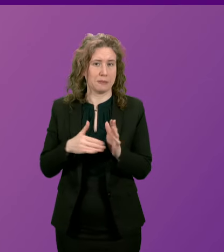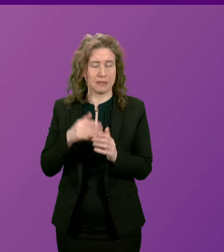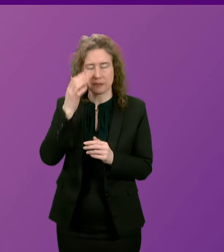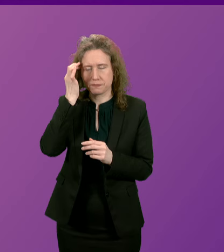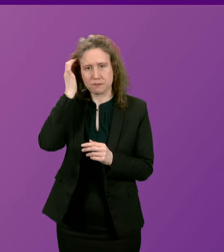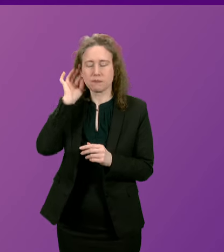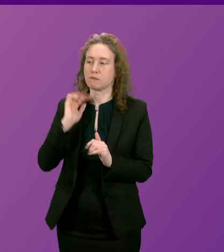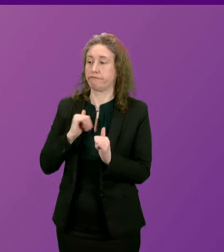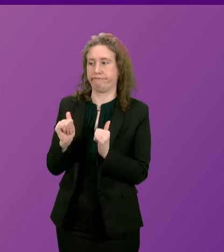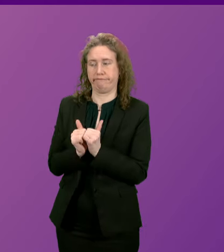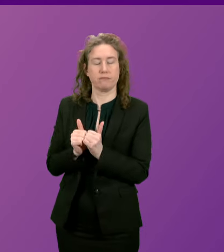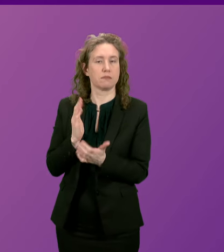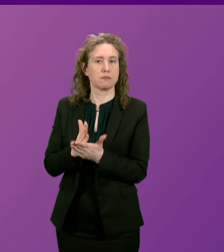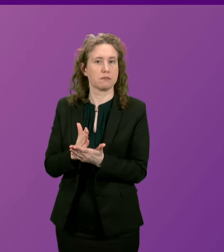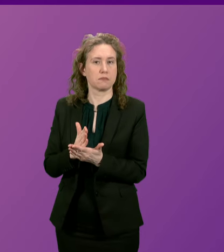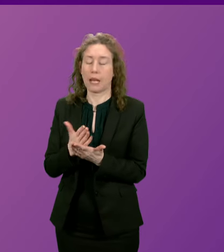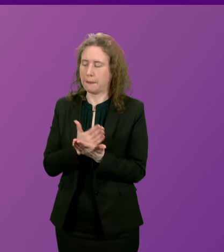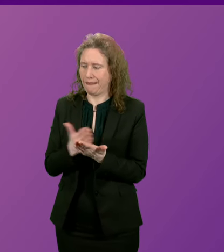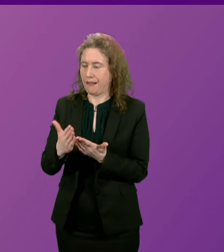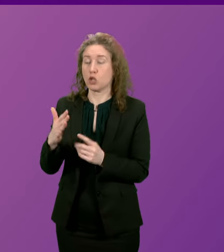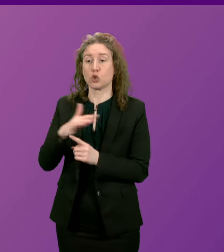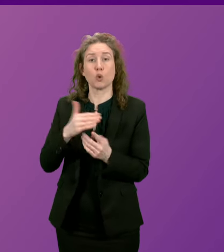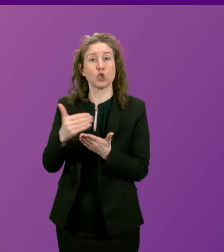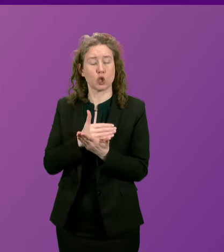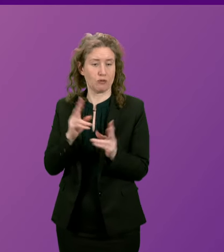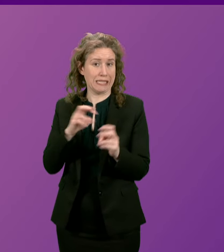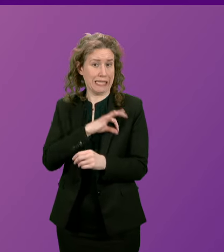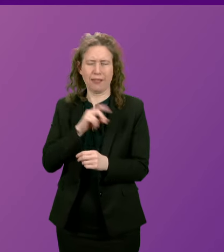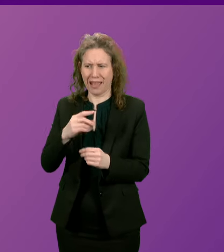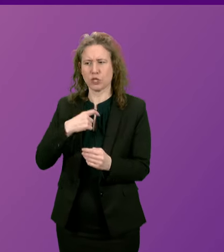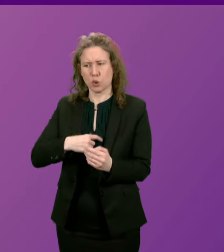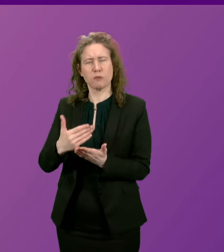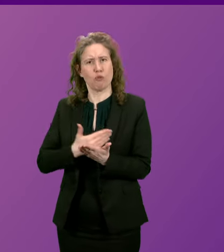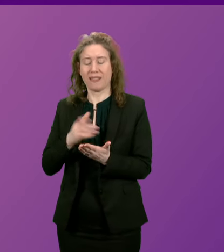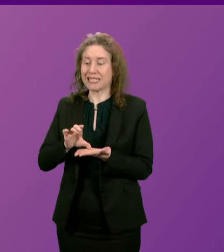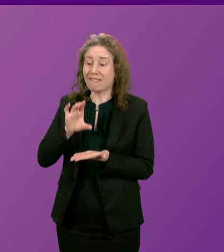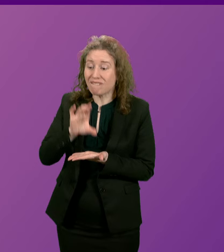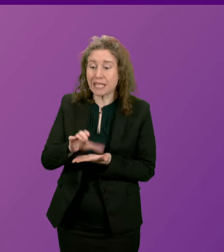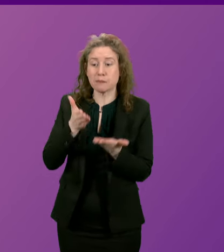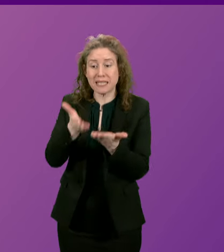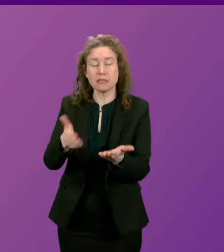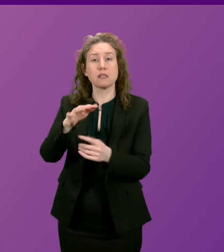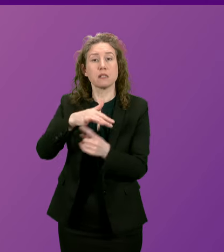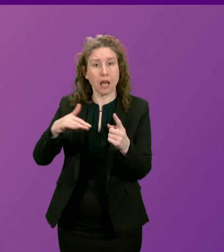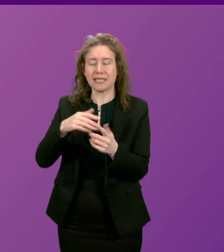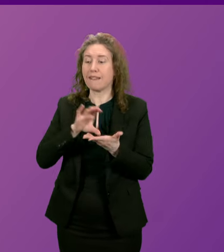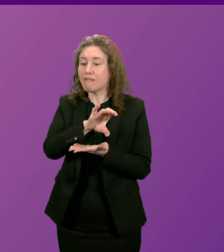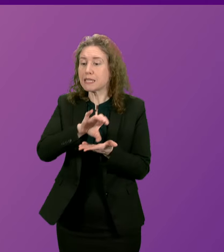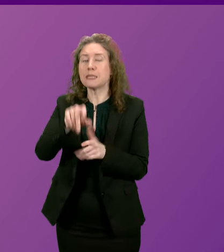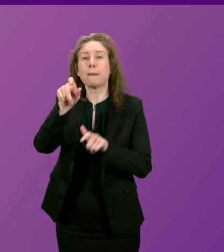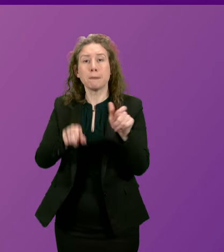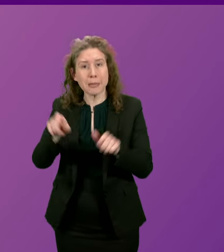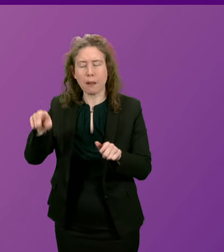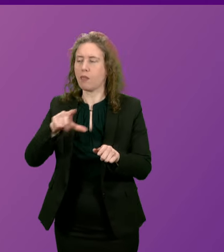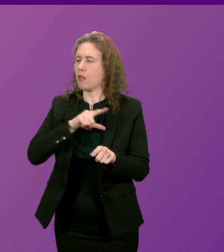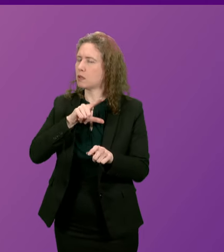agree with that and i'm clear that social security is a human right it's an investment in our society it's investment in the people that's why we